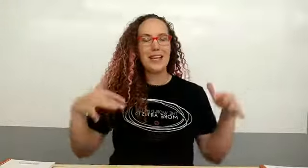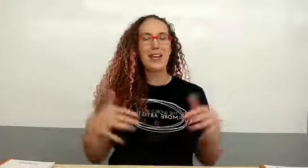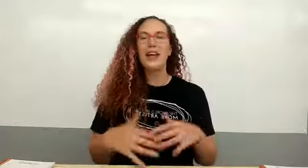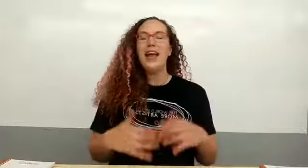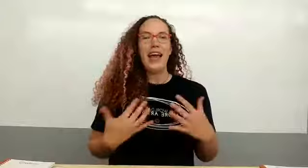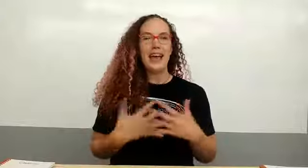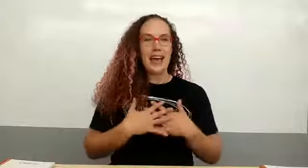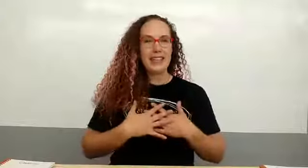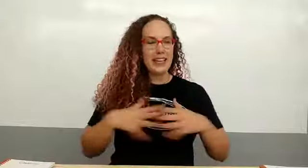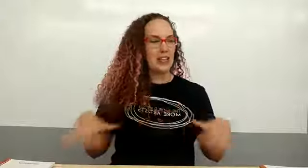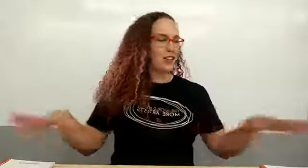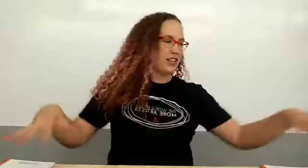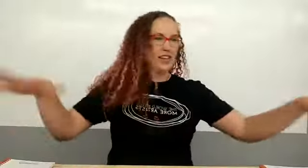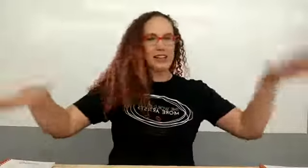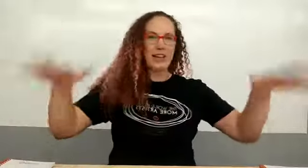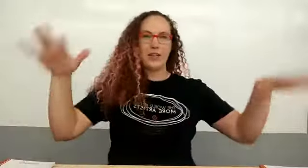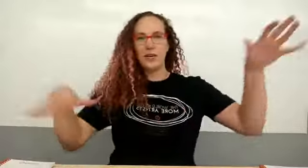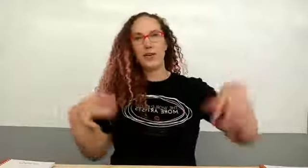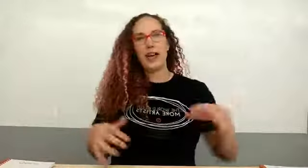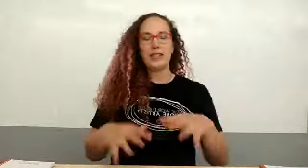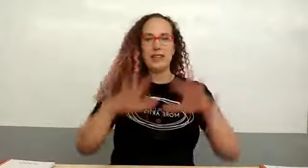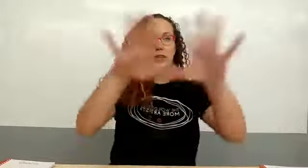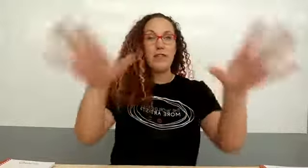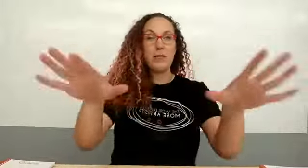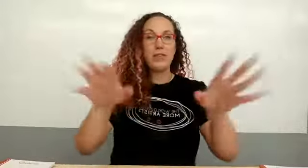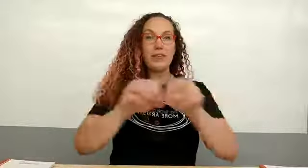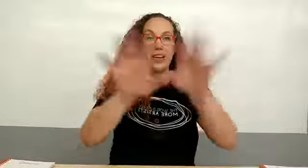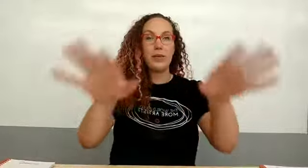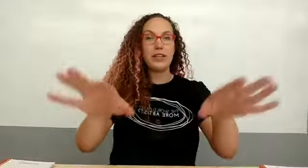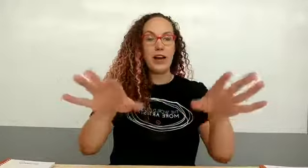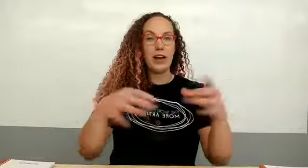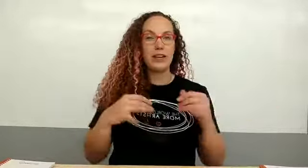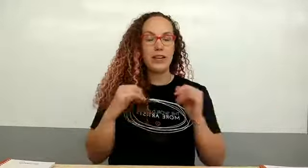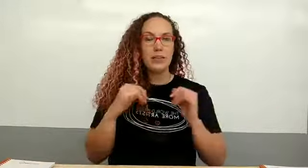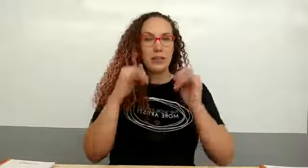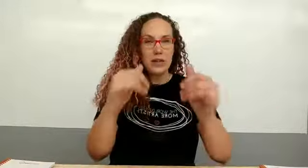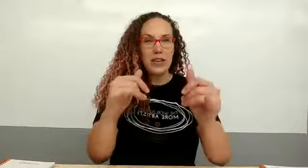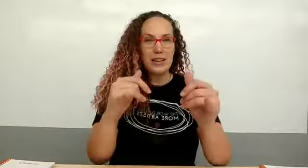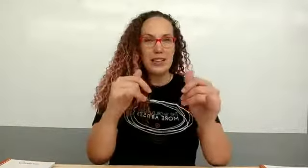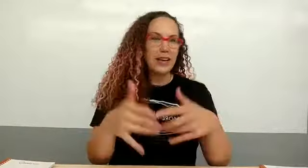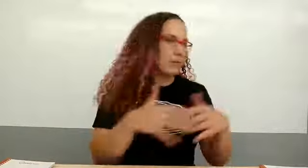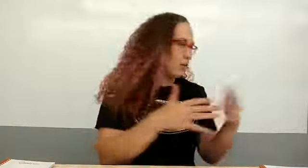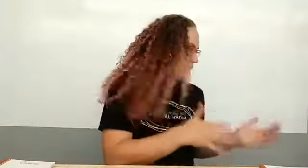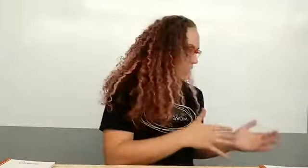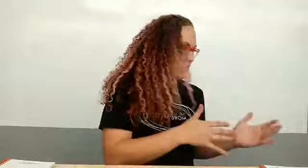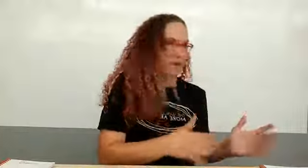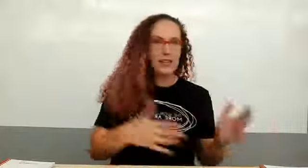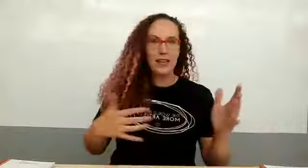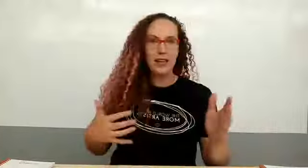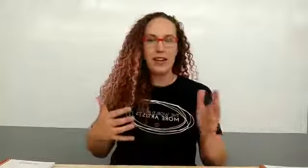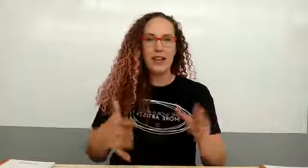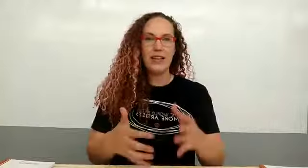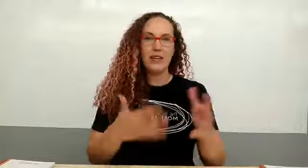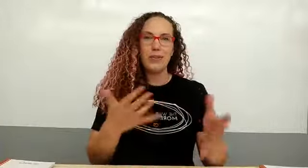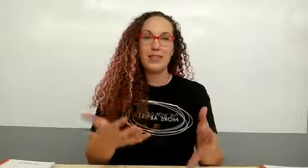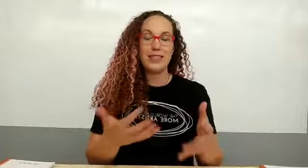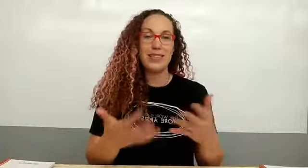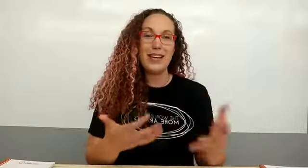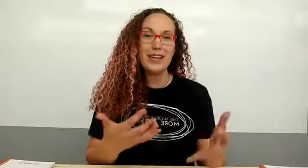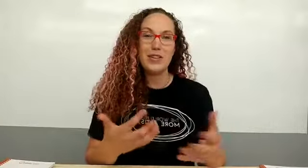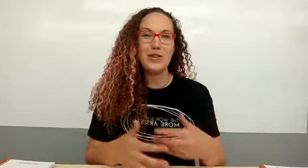here and I teach and they take class and we film everything and we talk we talk to the camera we talk to each other and then what it's designed to do